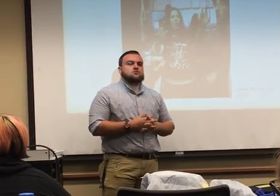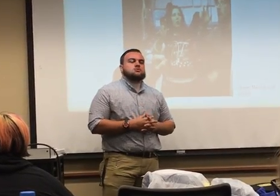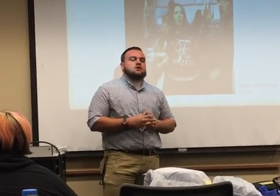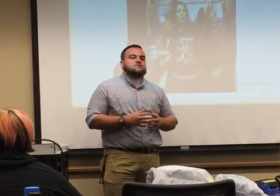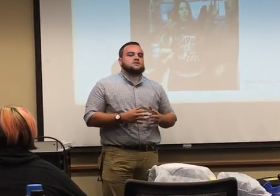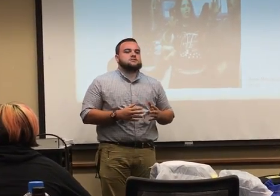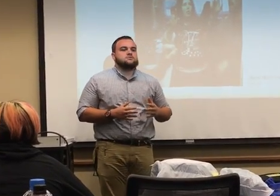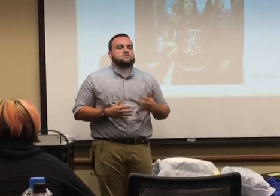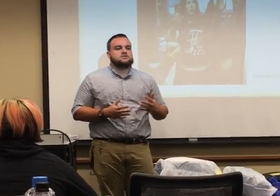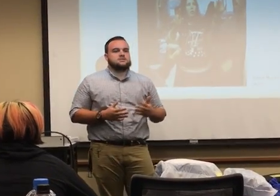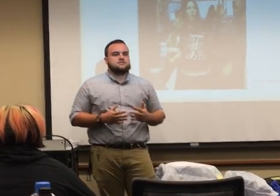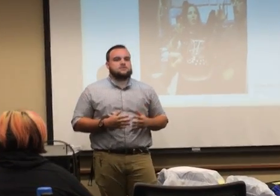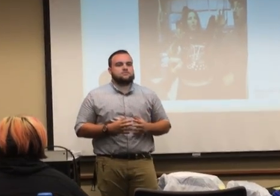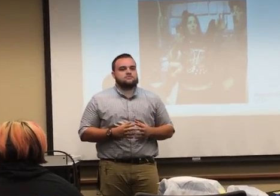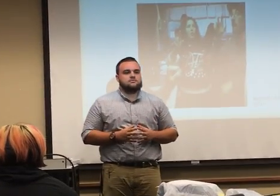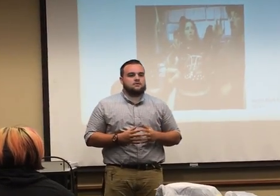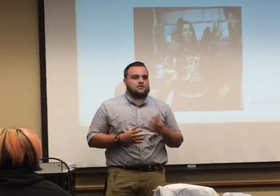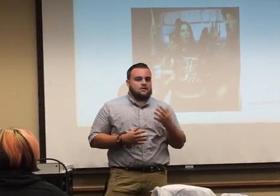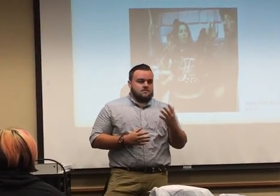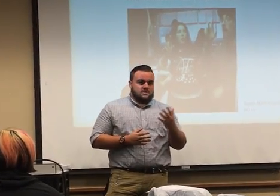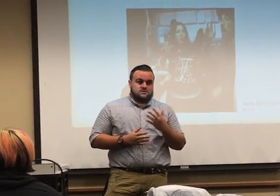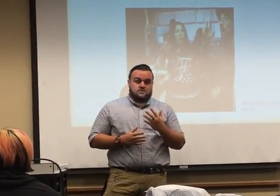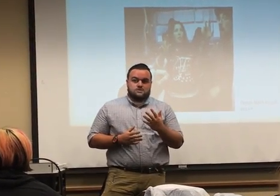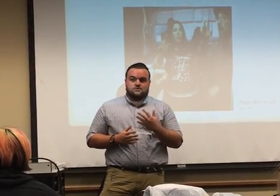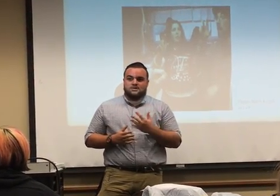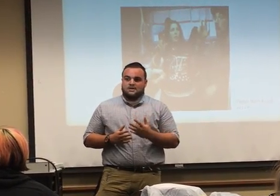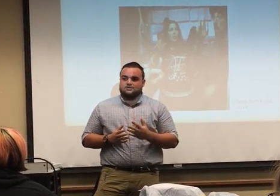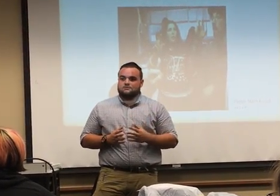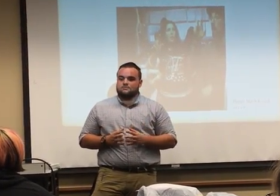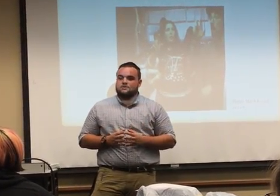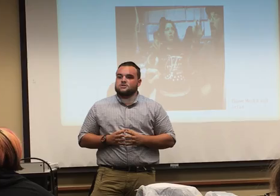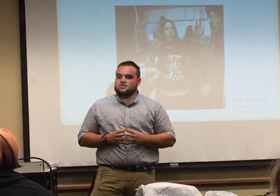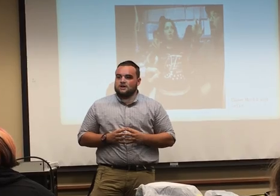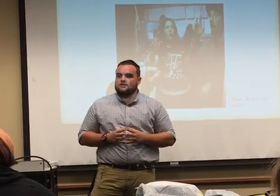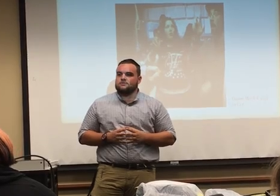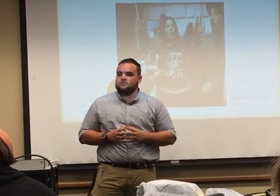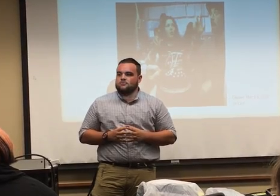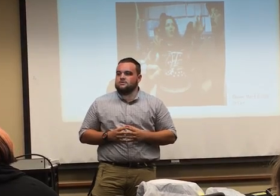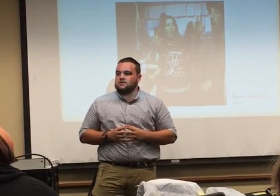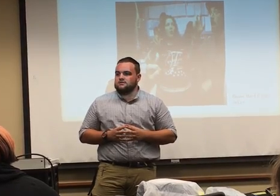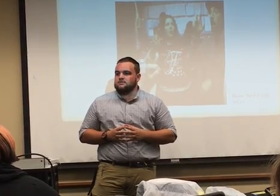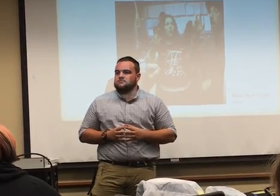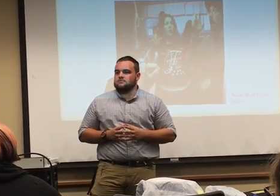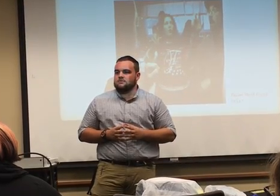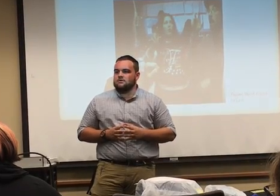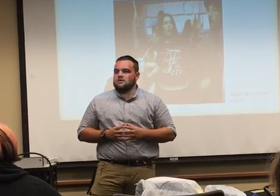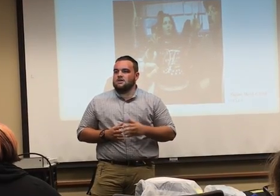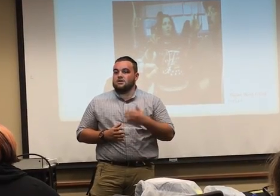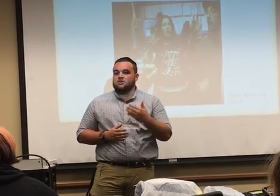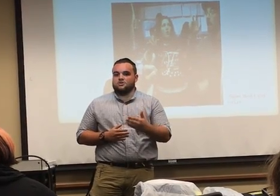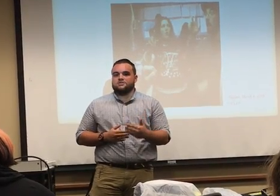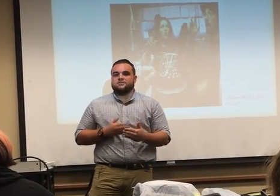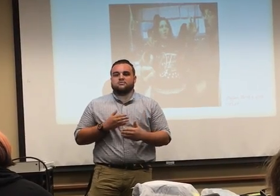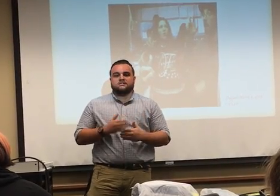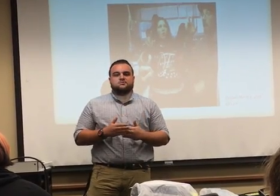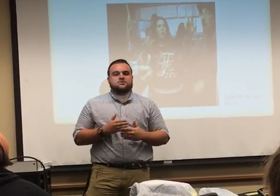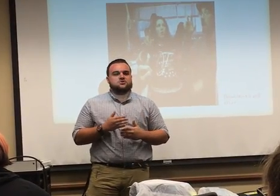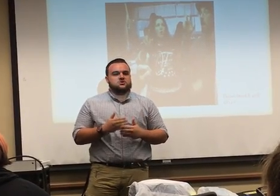in normal conversation, you're listening to someone, make sure that you engage them and just nod a little bit when you talk to them. It encourages them, lets them know that you're